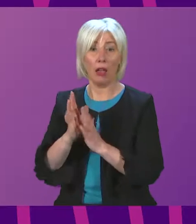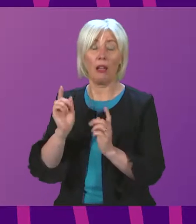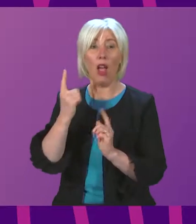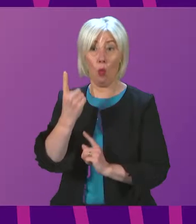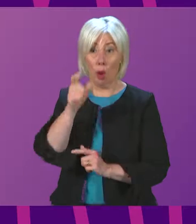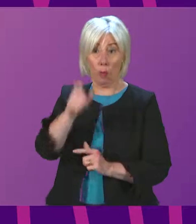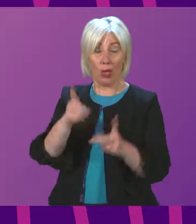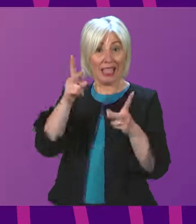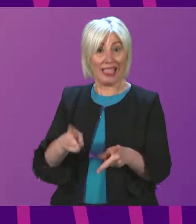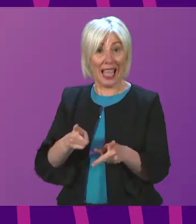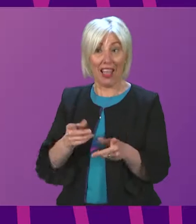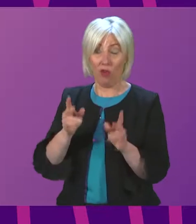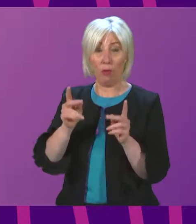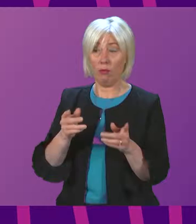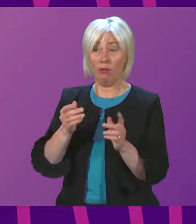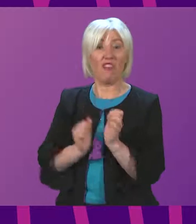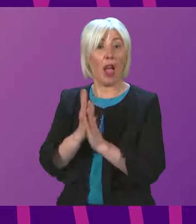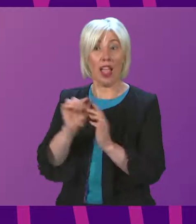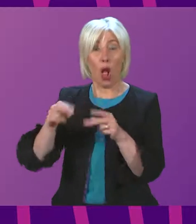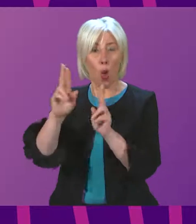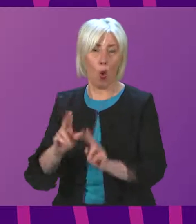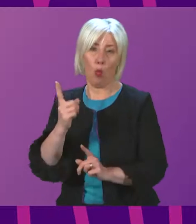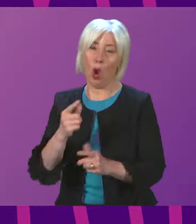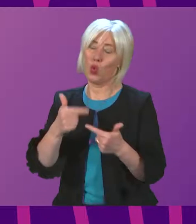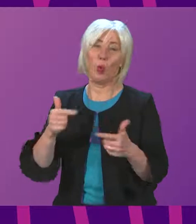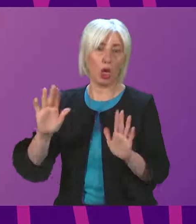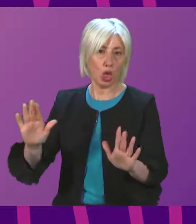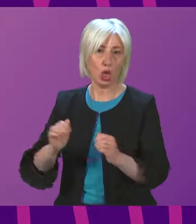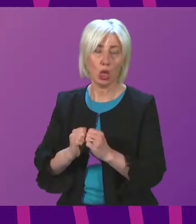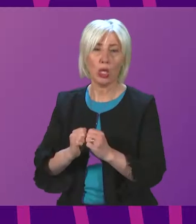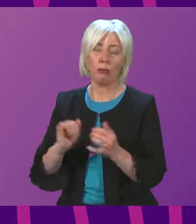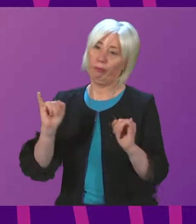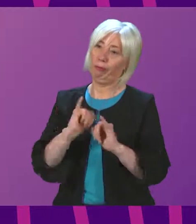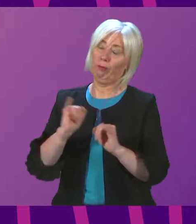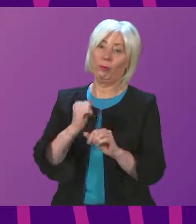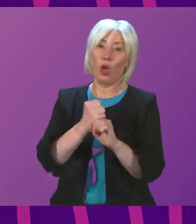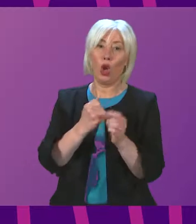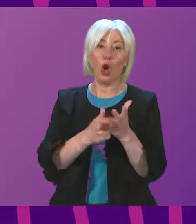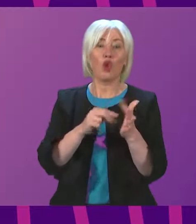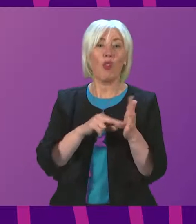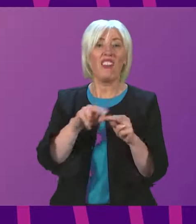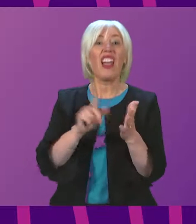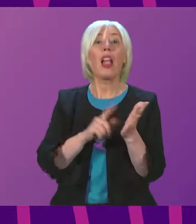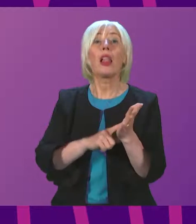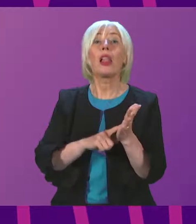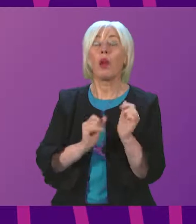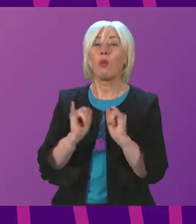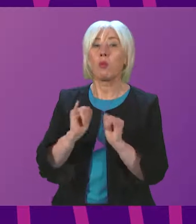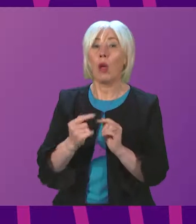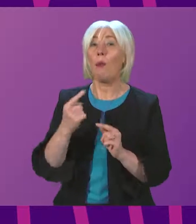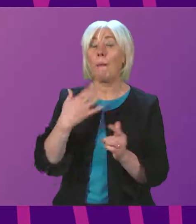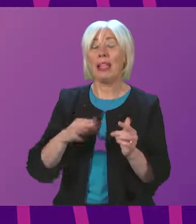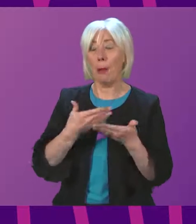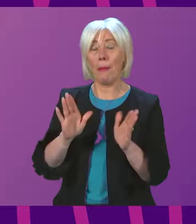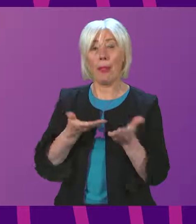is one death too many. Following the tragedy at Grenfell, the Scottish Government carried out a public consultation in